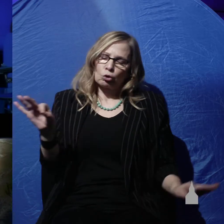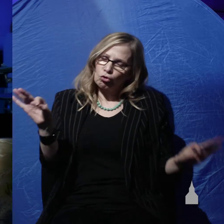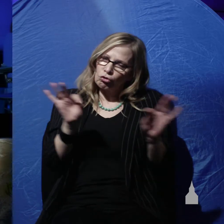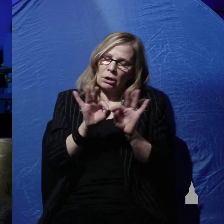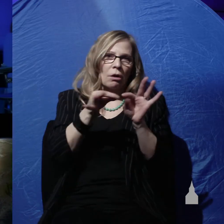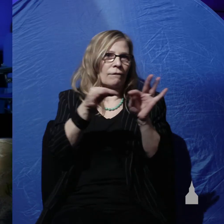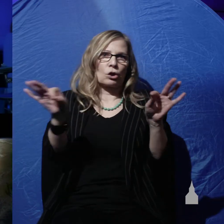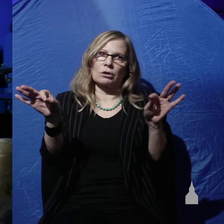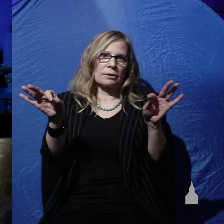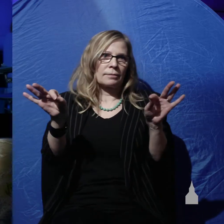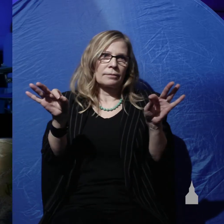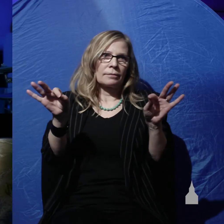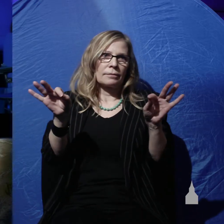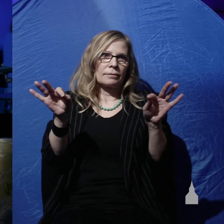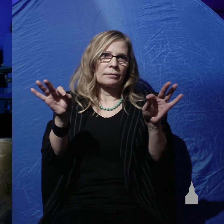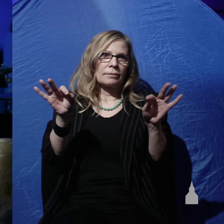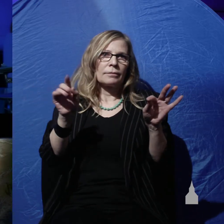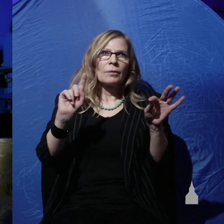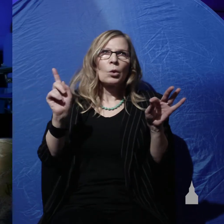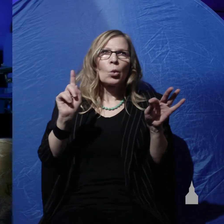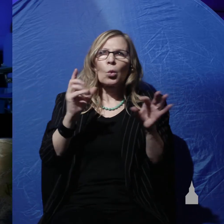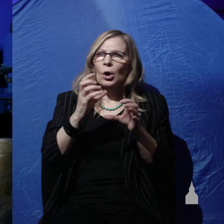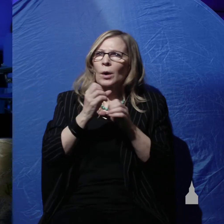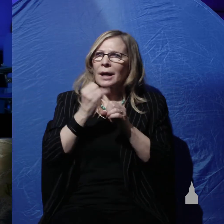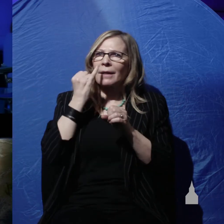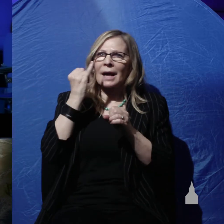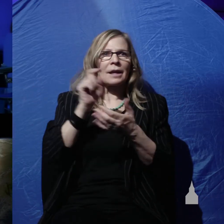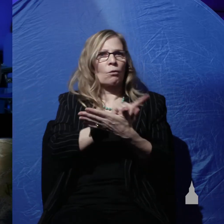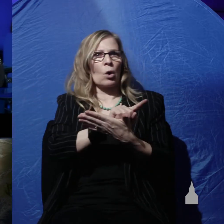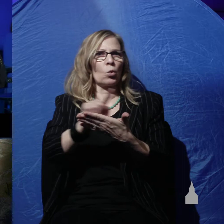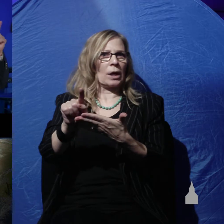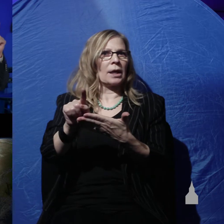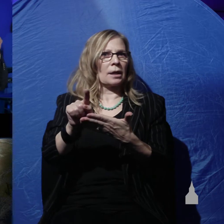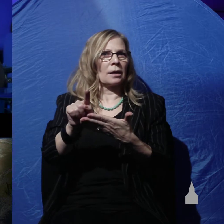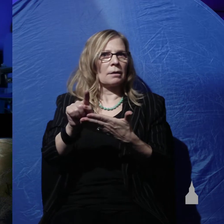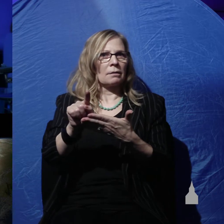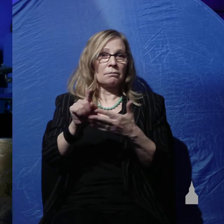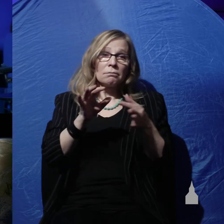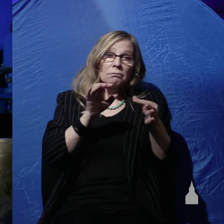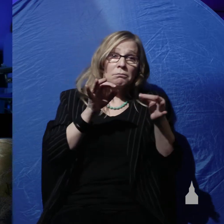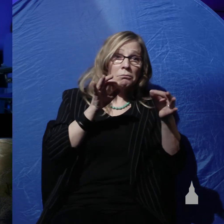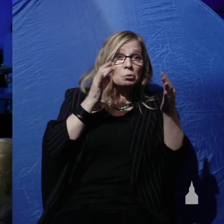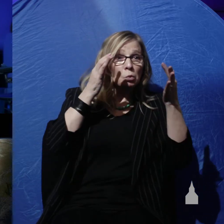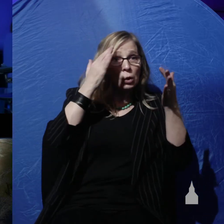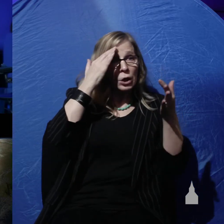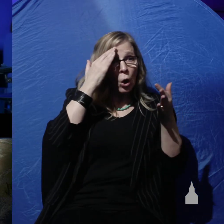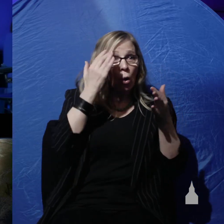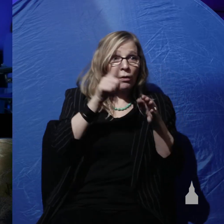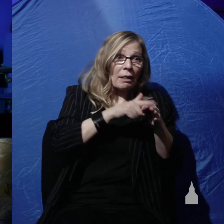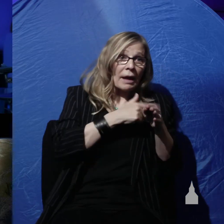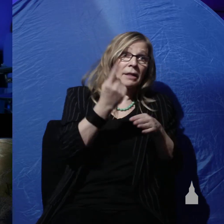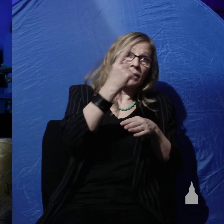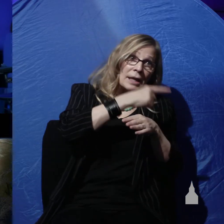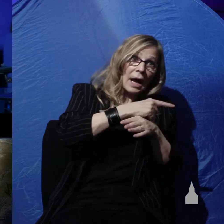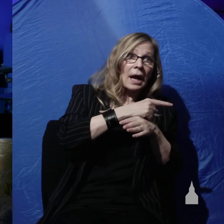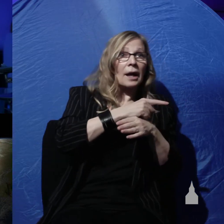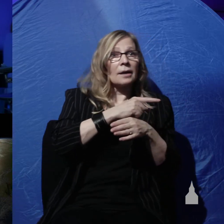Where do we get the idea of a week? You know, you can determine the length of a day, a month, and a year by the movement of the heavenly bodies.